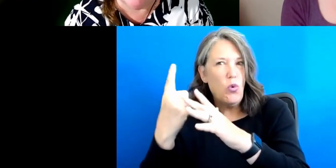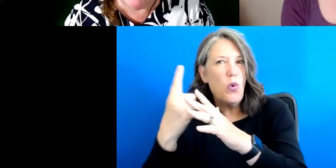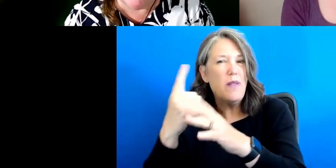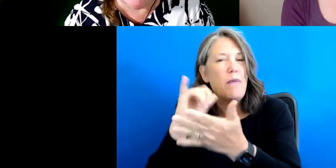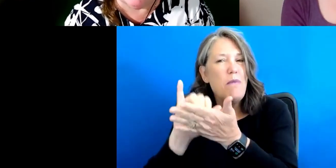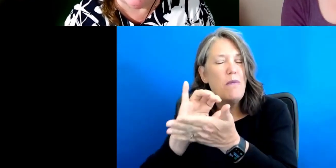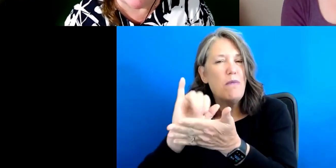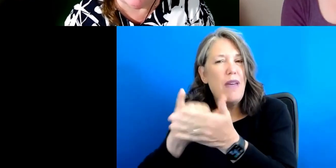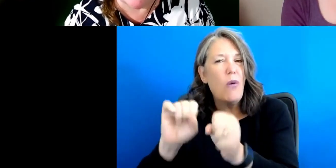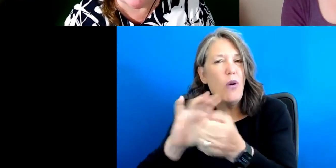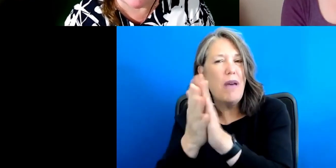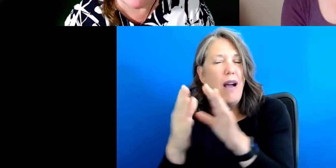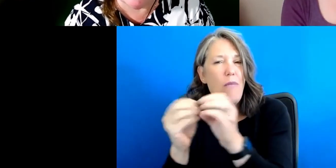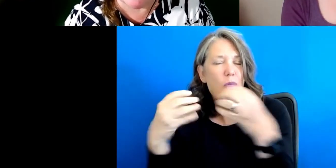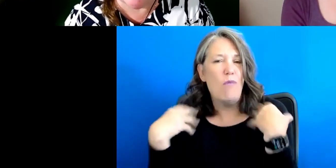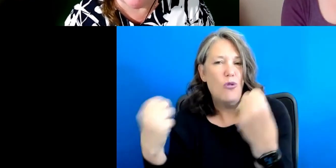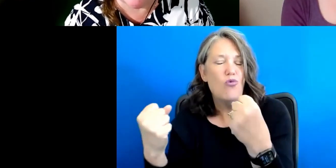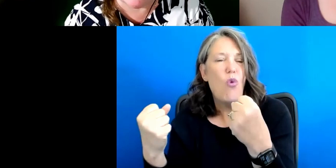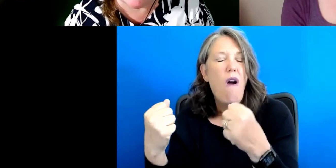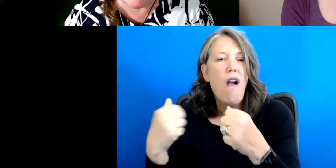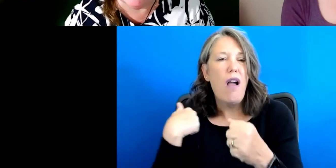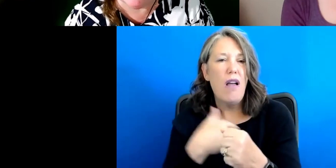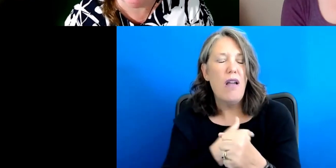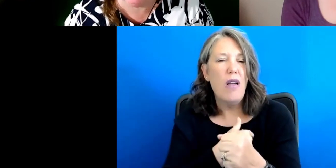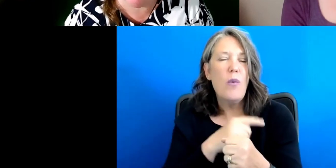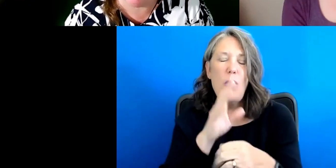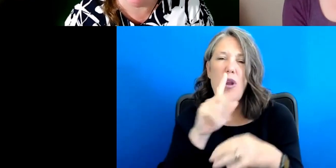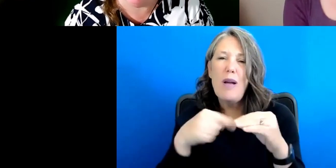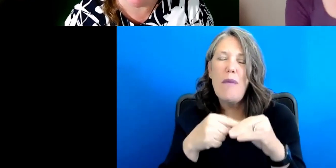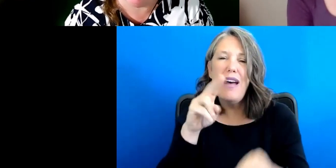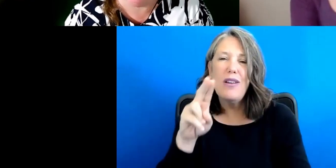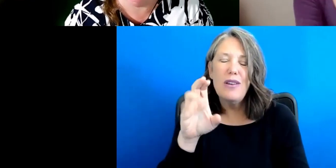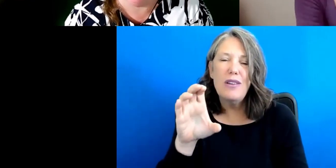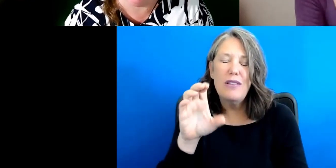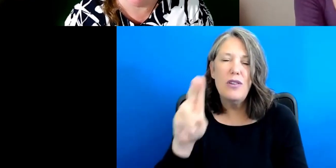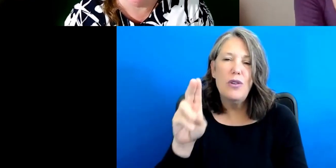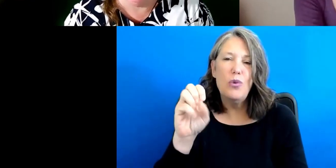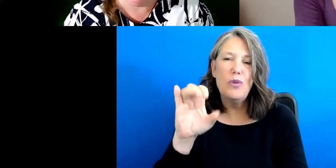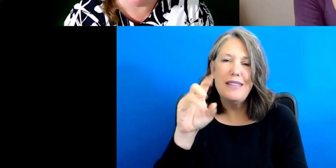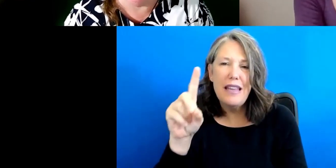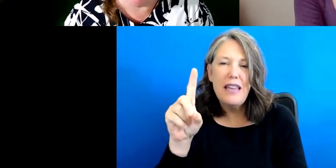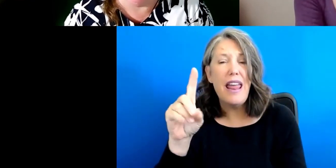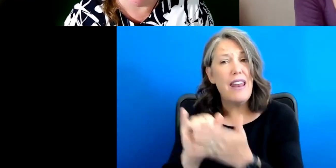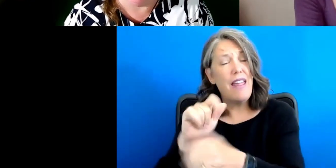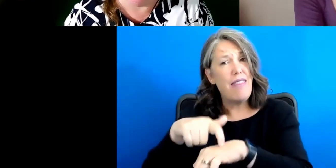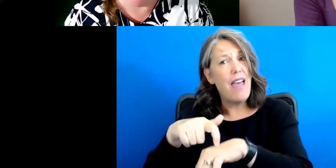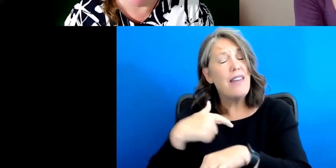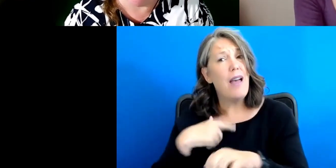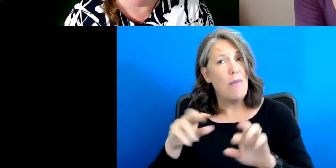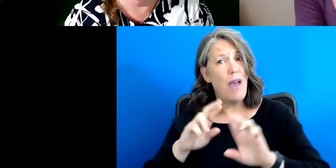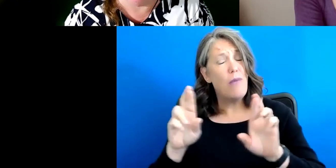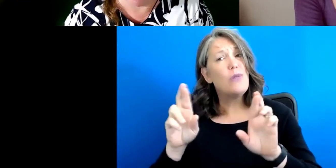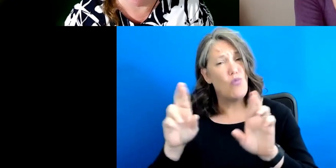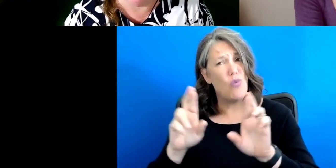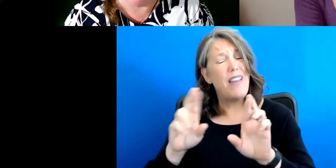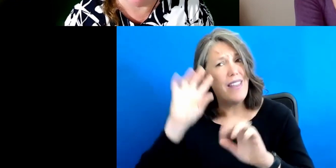And, you know, we started to speak about usage. And I was ready at that time to really step out of the, of